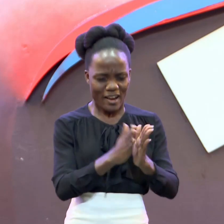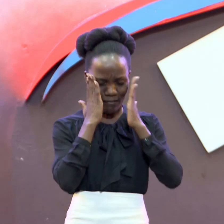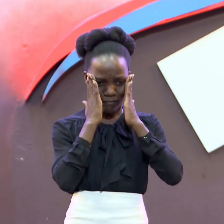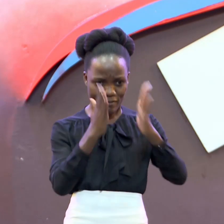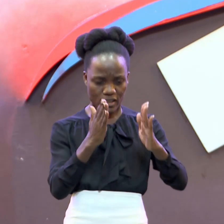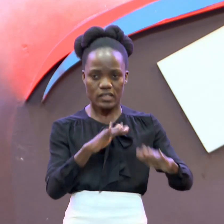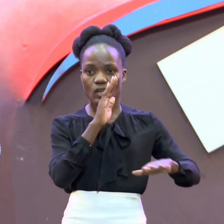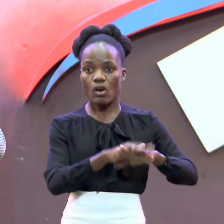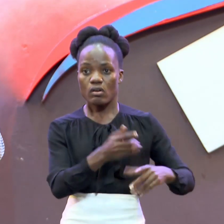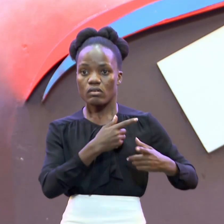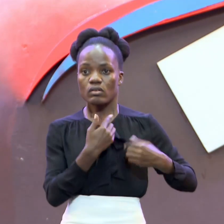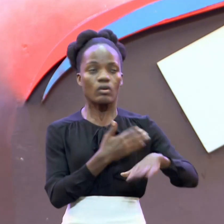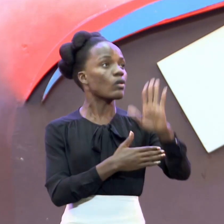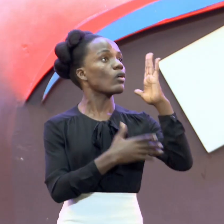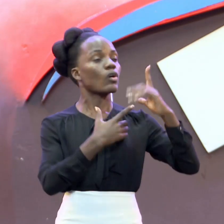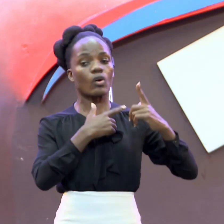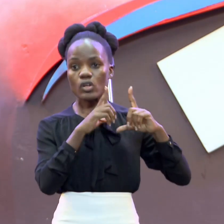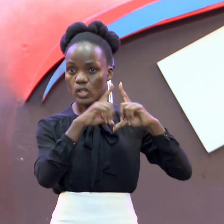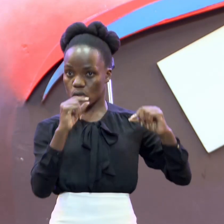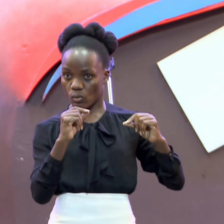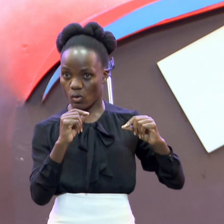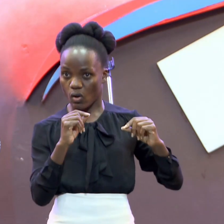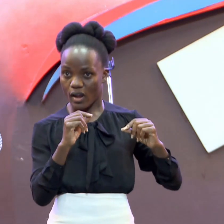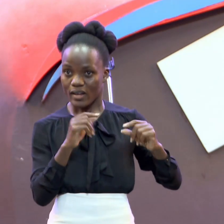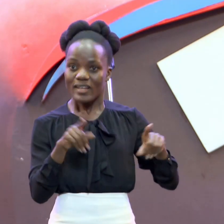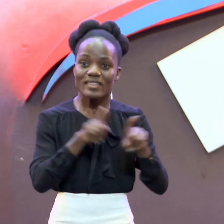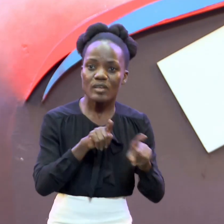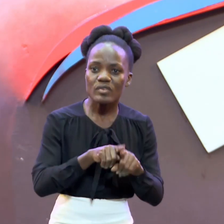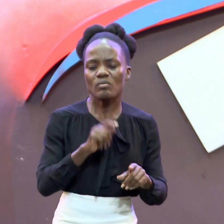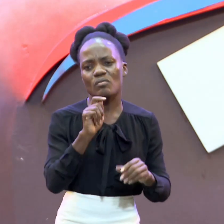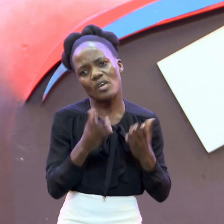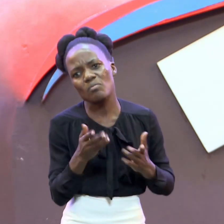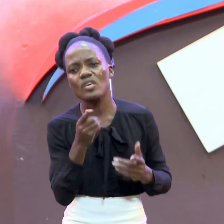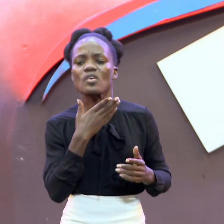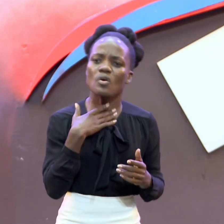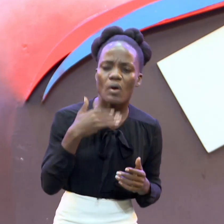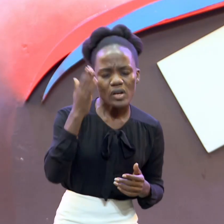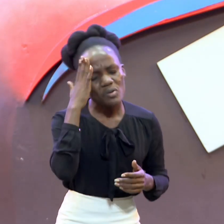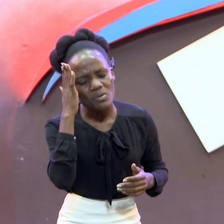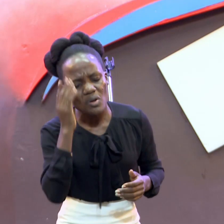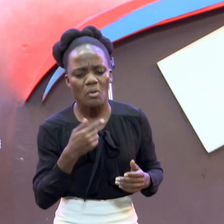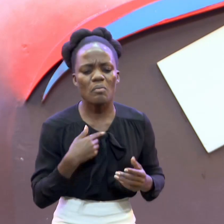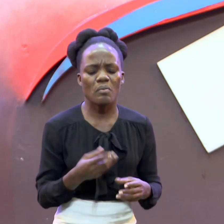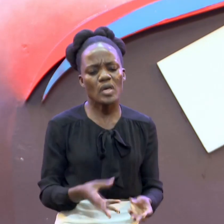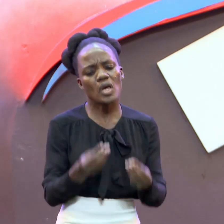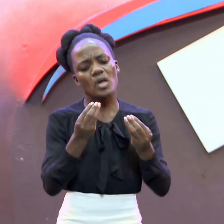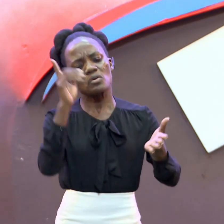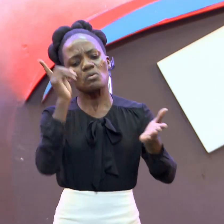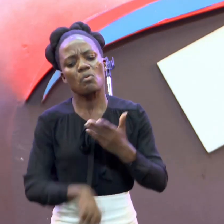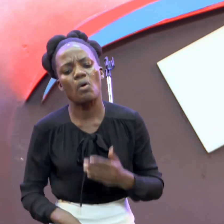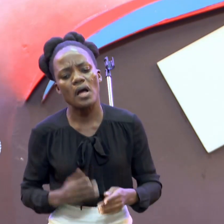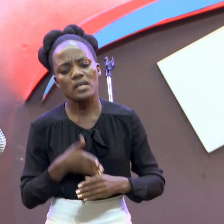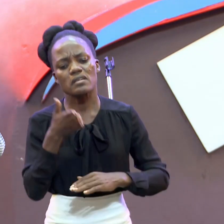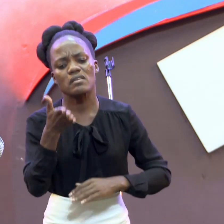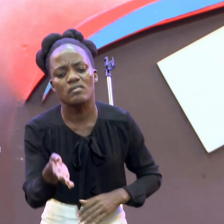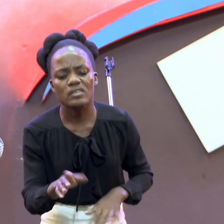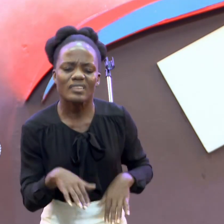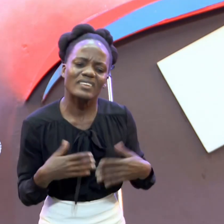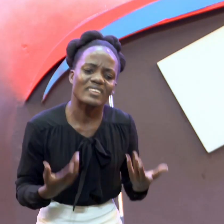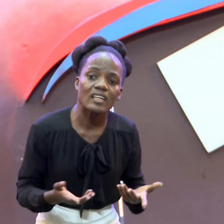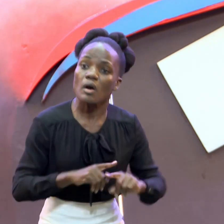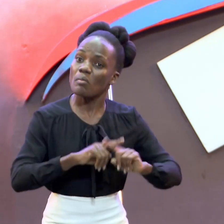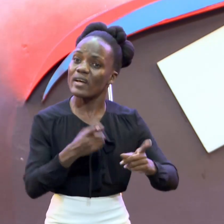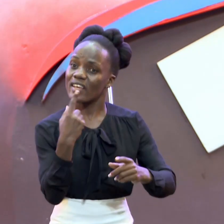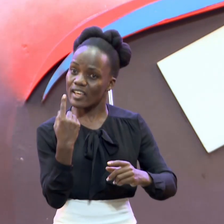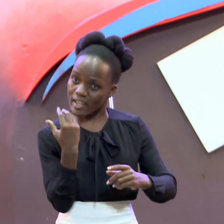heart If you want To make Consultations If you want To know What next To do What comes next If you have Hidden